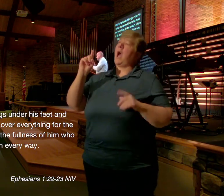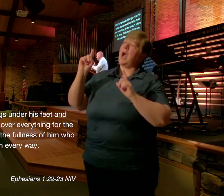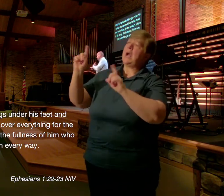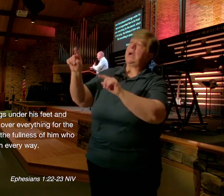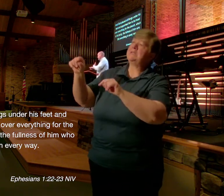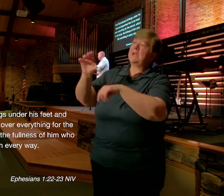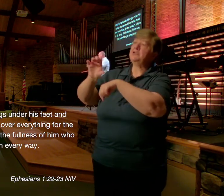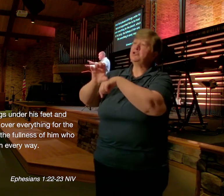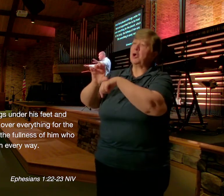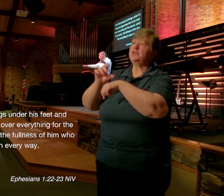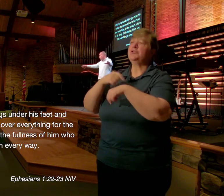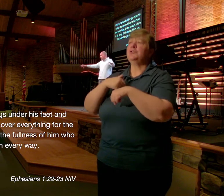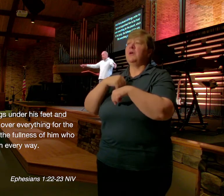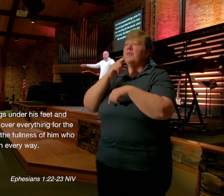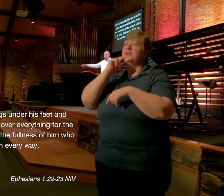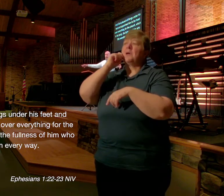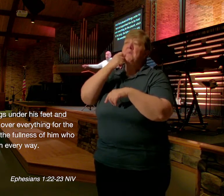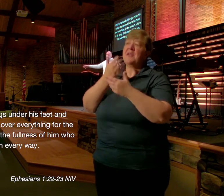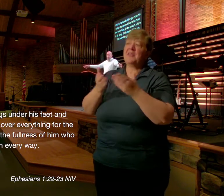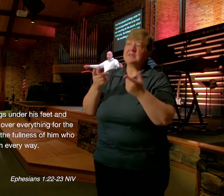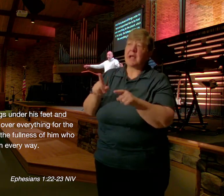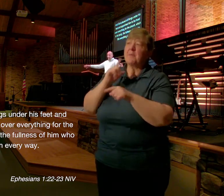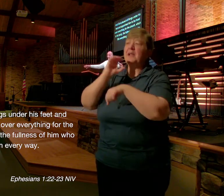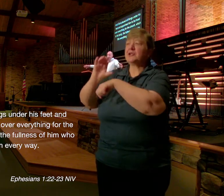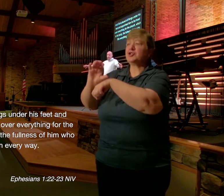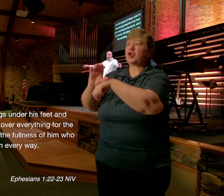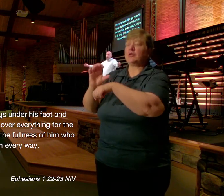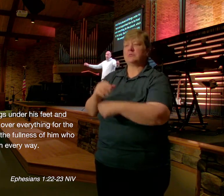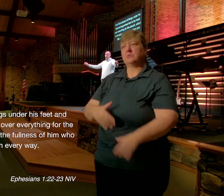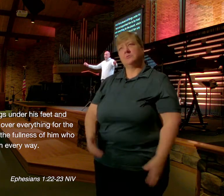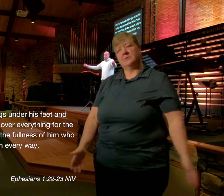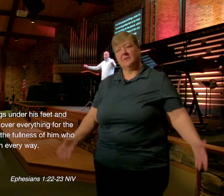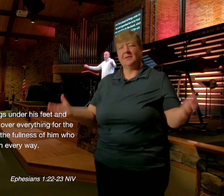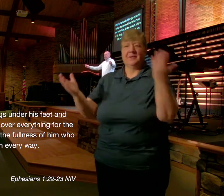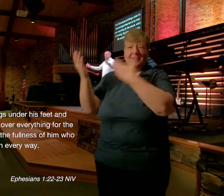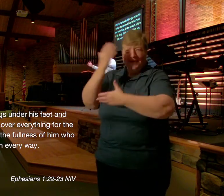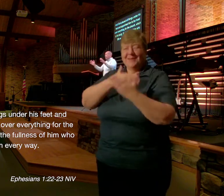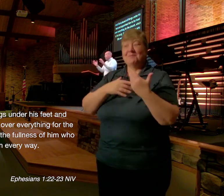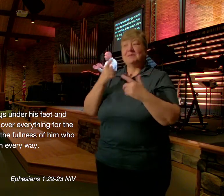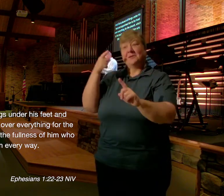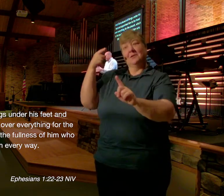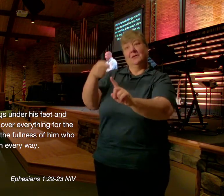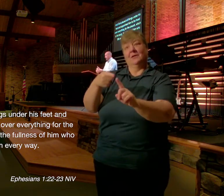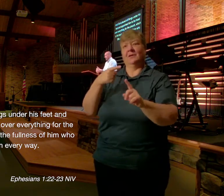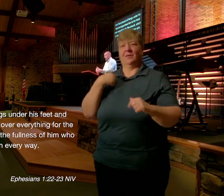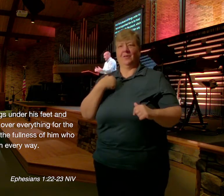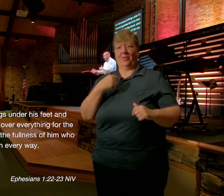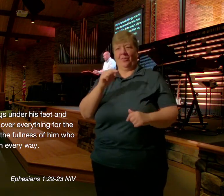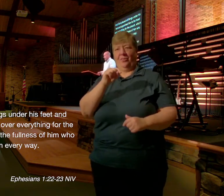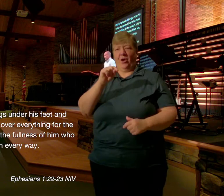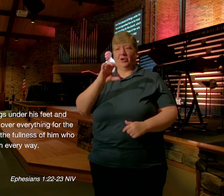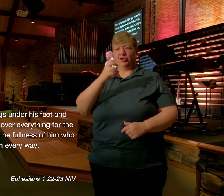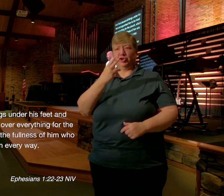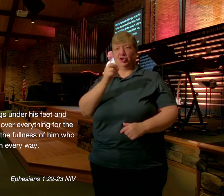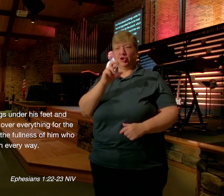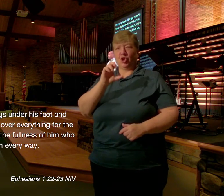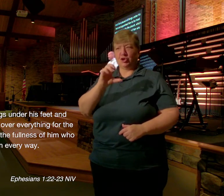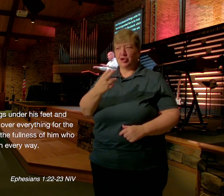things At that church You're totally Missing it We should always Talk about church As we And us